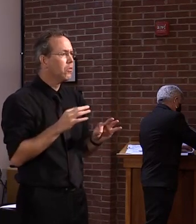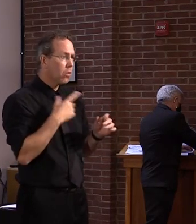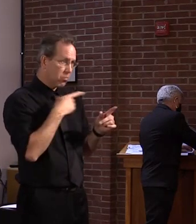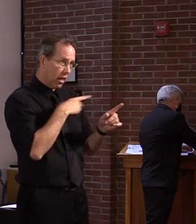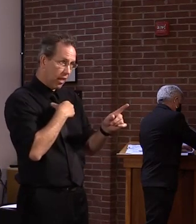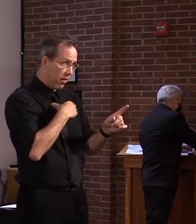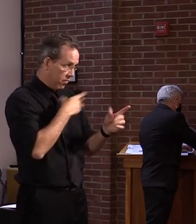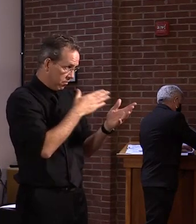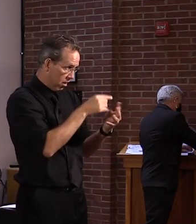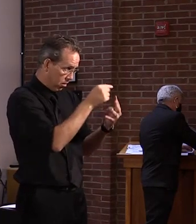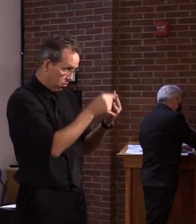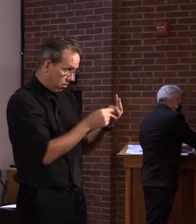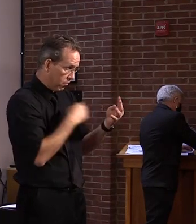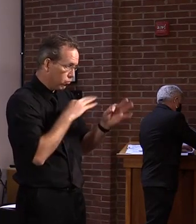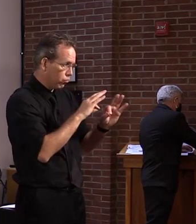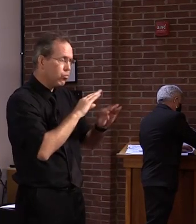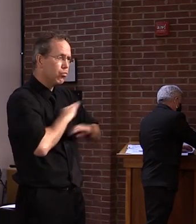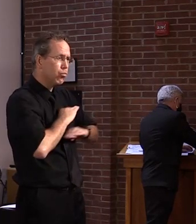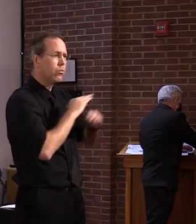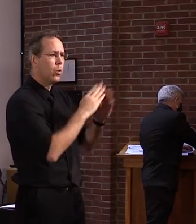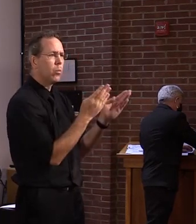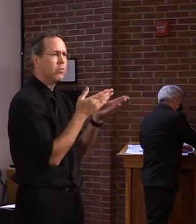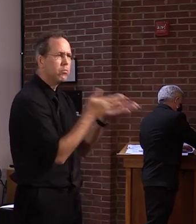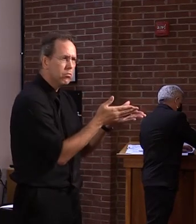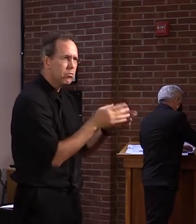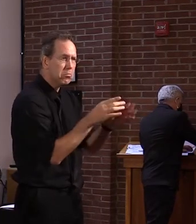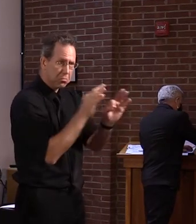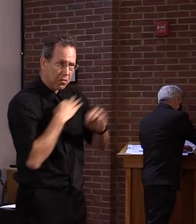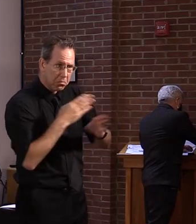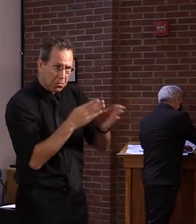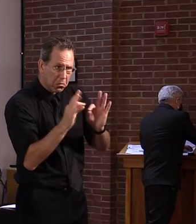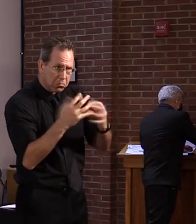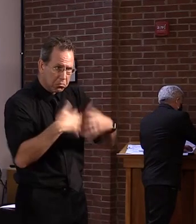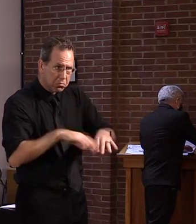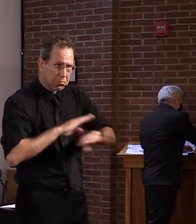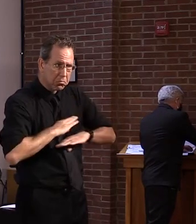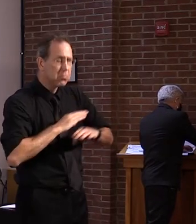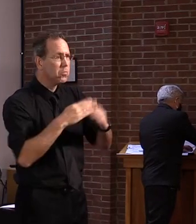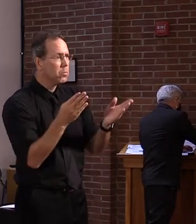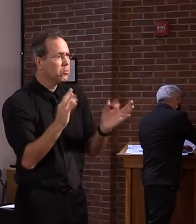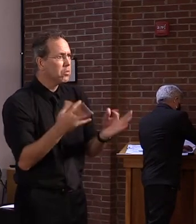So things seem to be going smoothly at least so far? Yeah, so far so good, I would think.